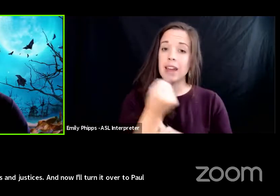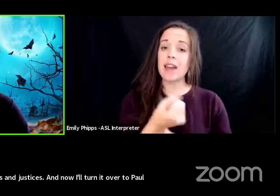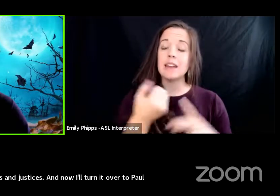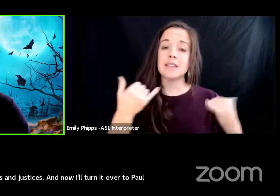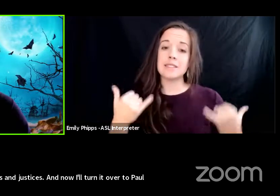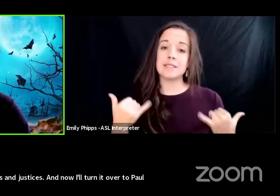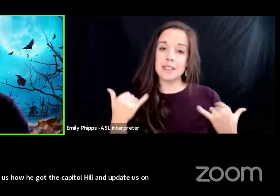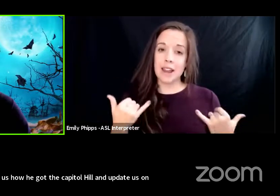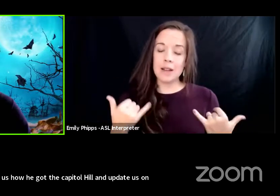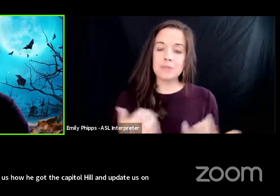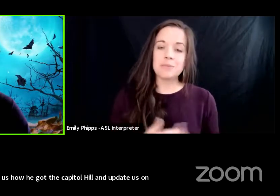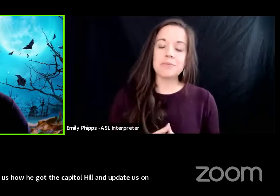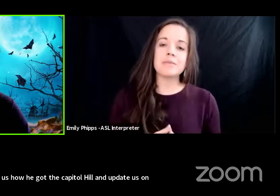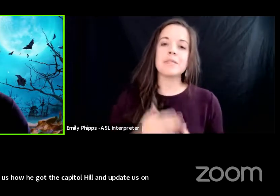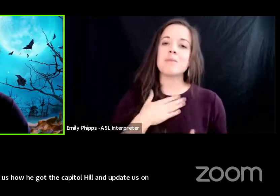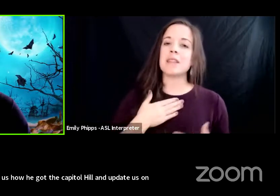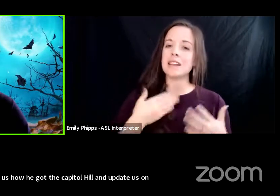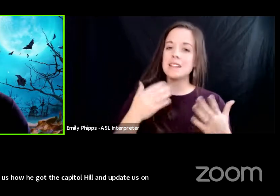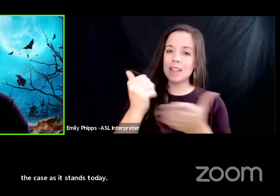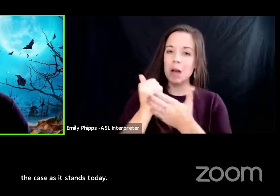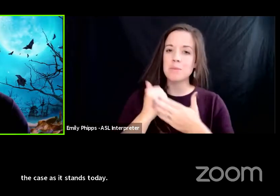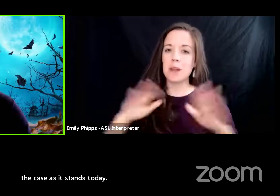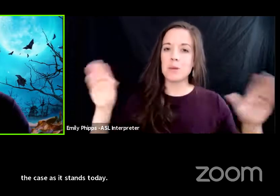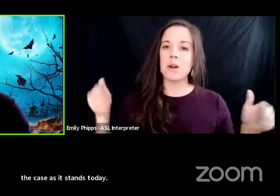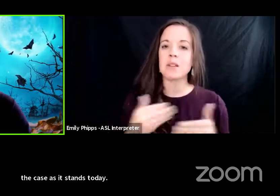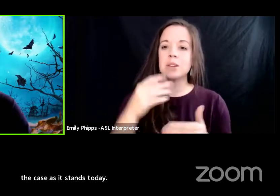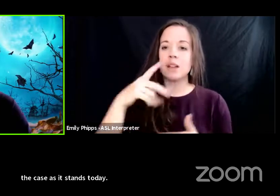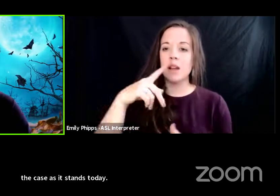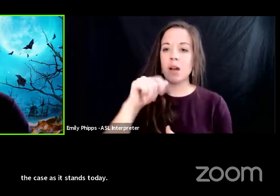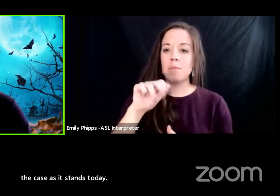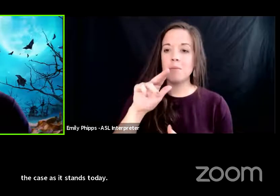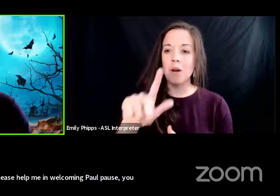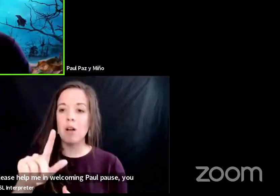today please help me in welcoming paul paus